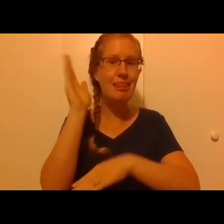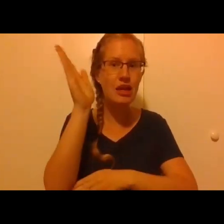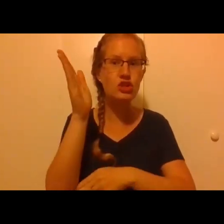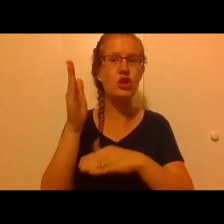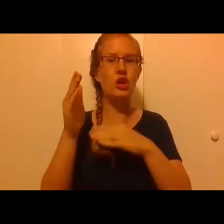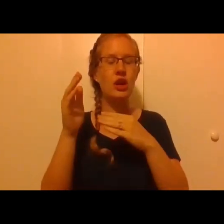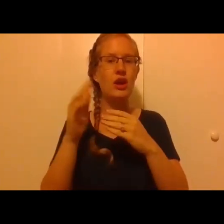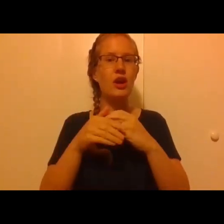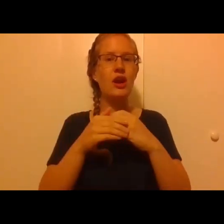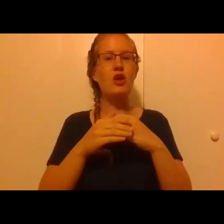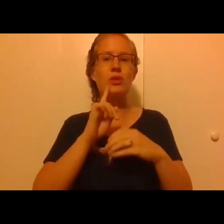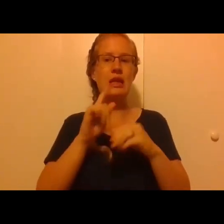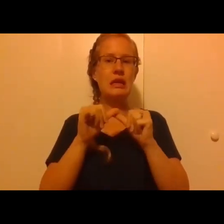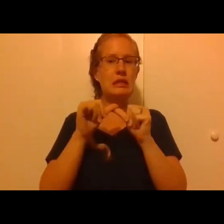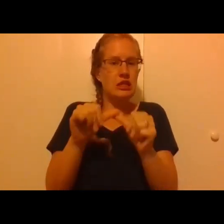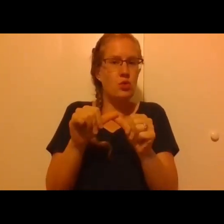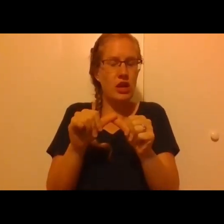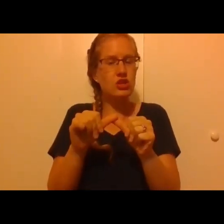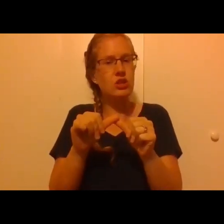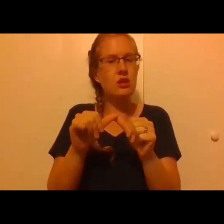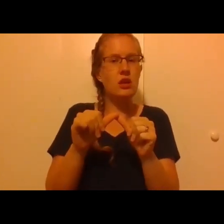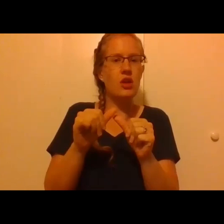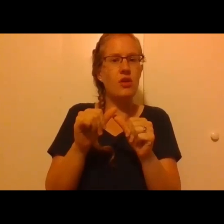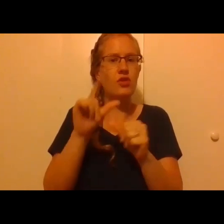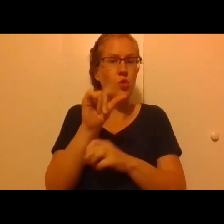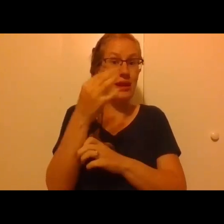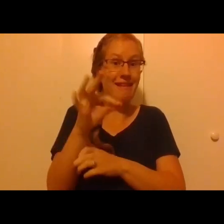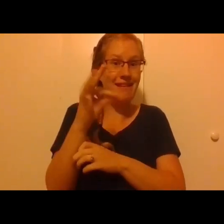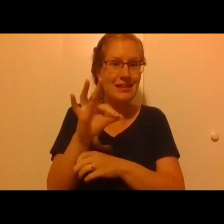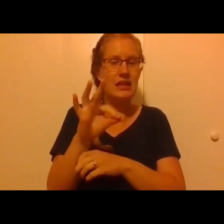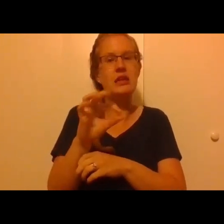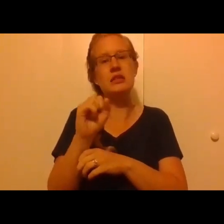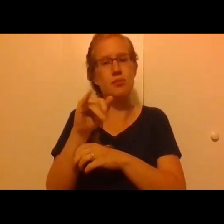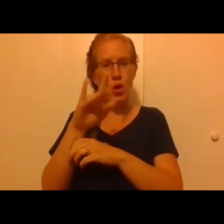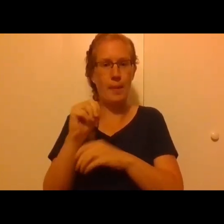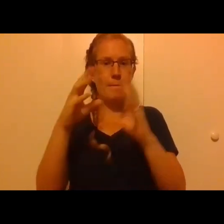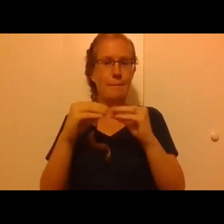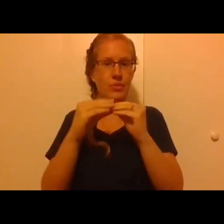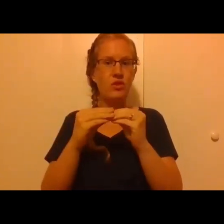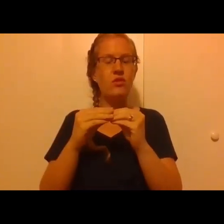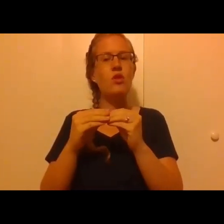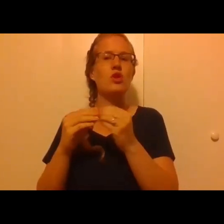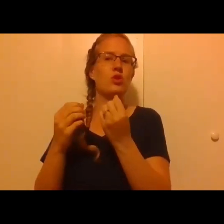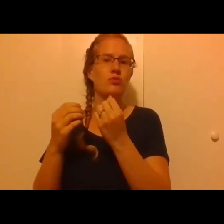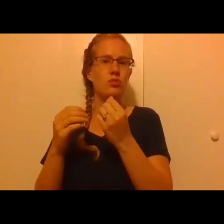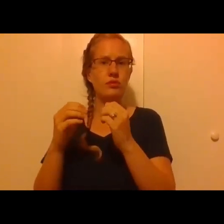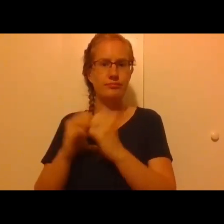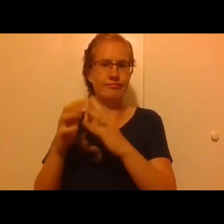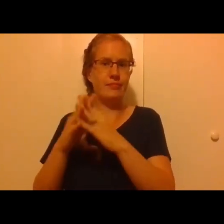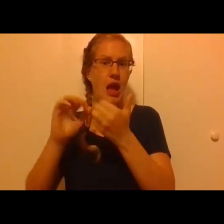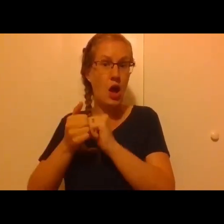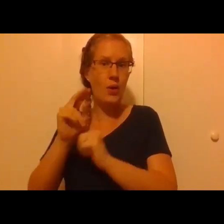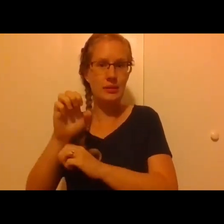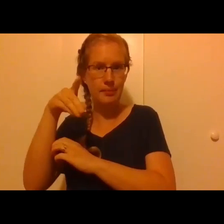are really a continuation of the 2019 symposium put on by the National Catholic Partnership on Disability and the